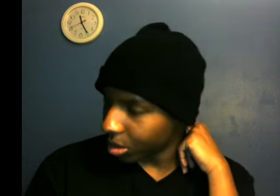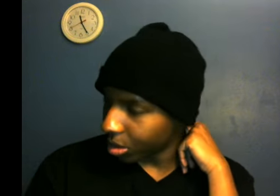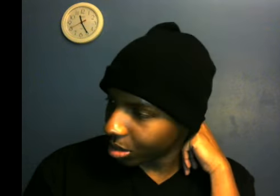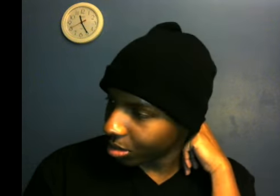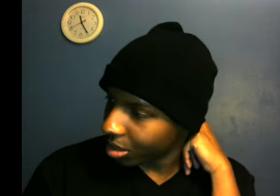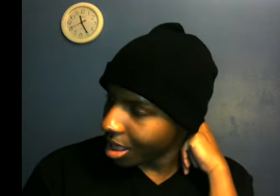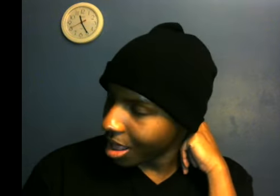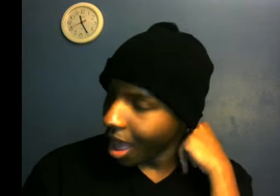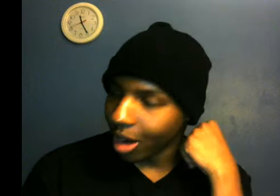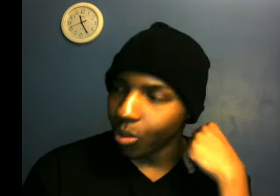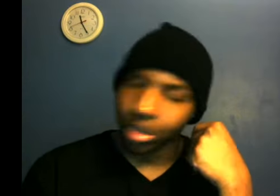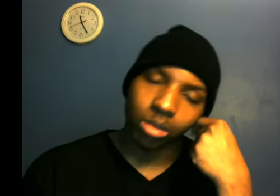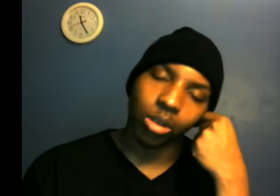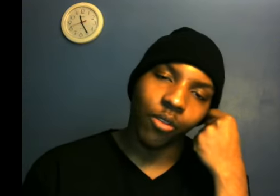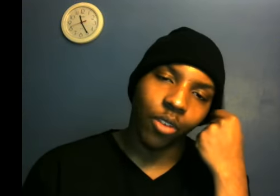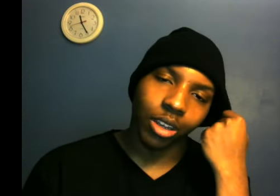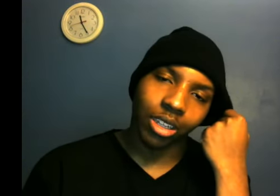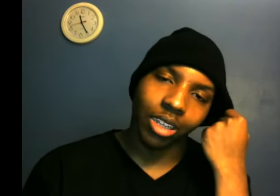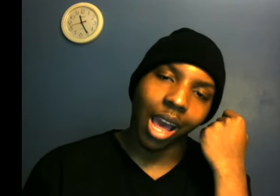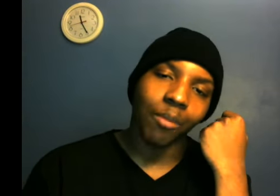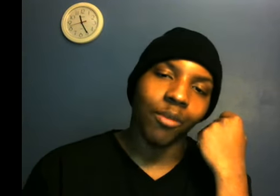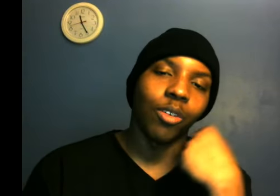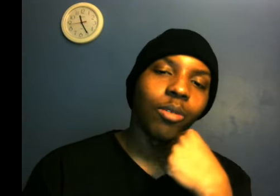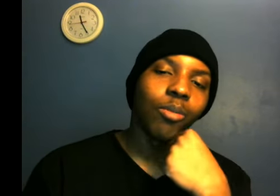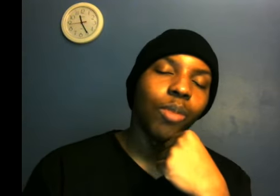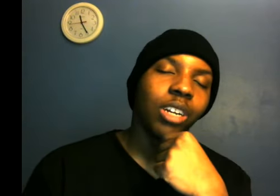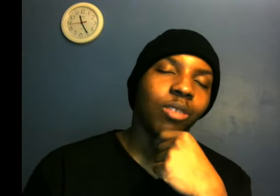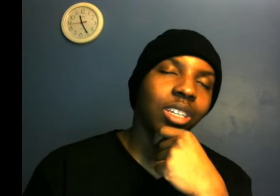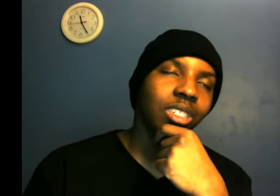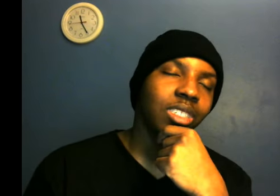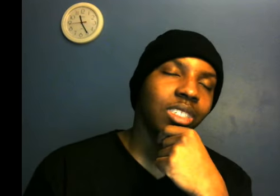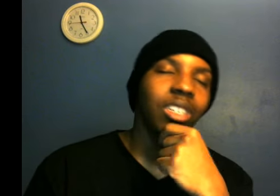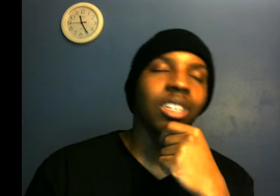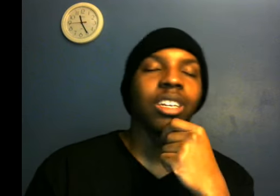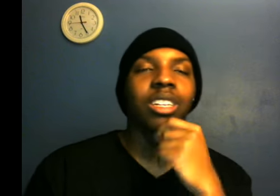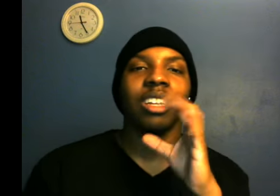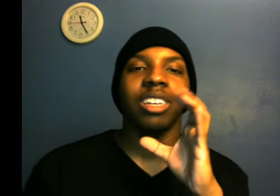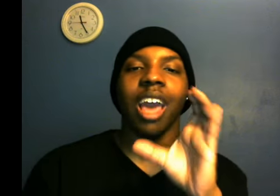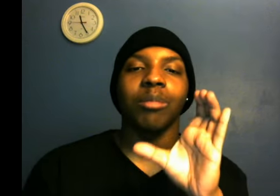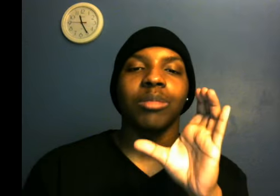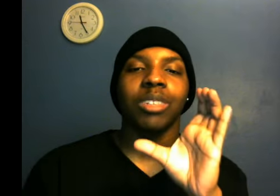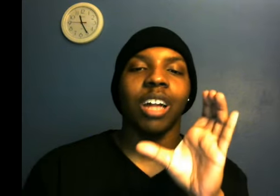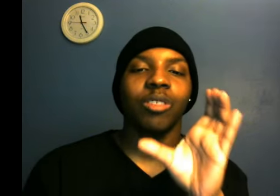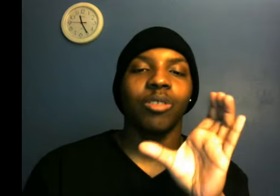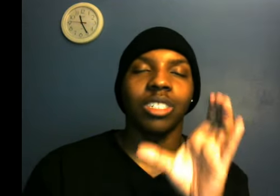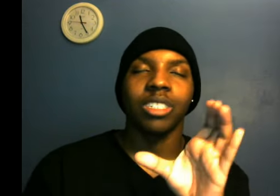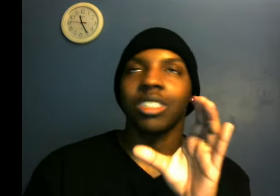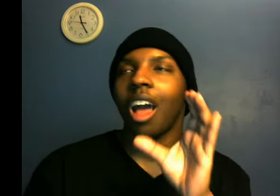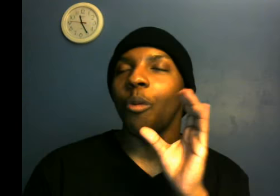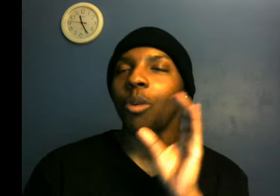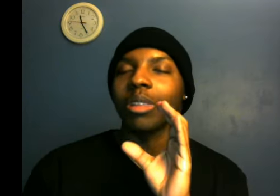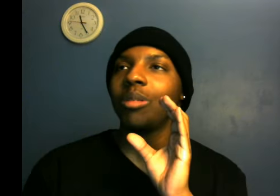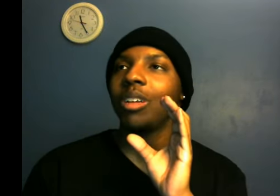them to. I don't want them to for money reasons. The cap salary reasons. want them to